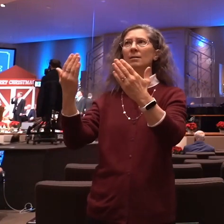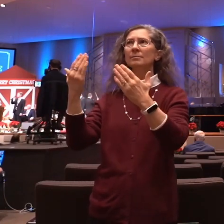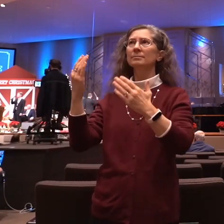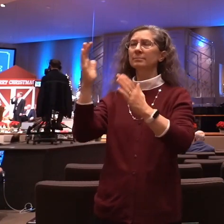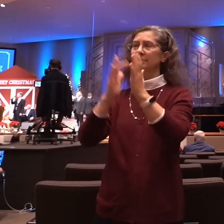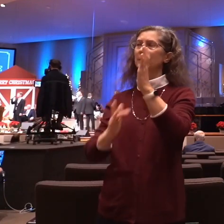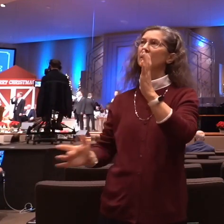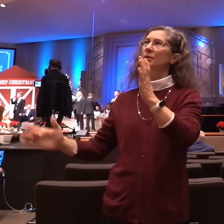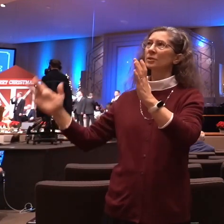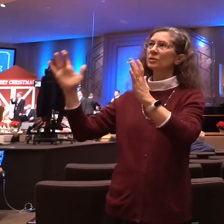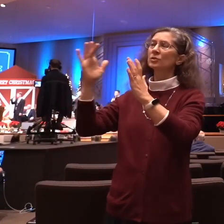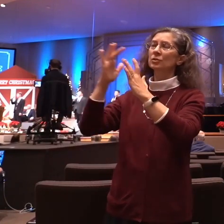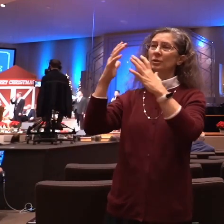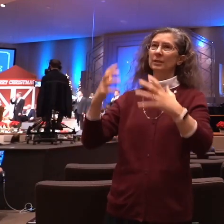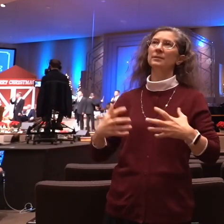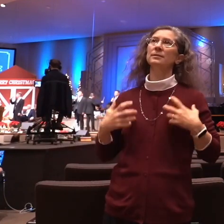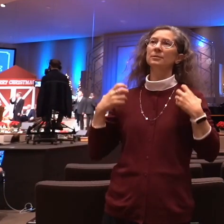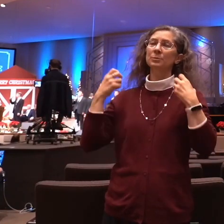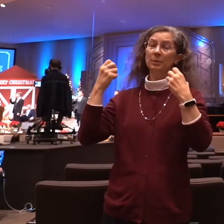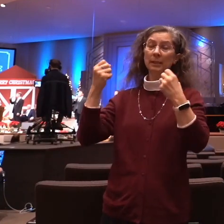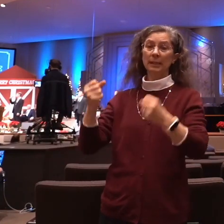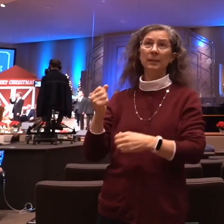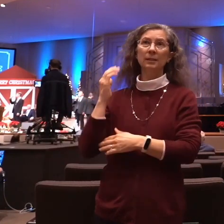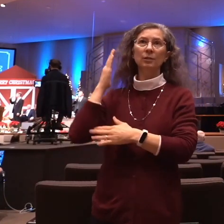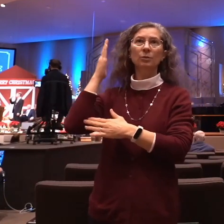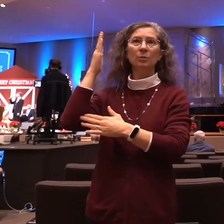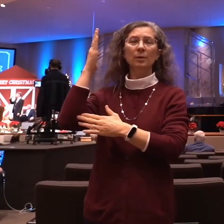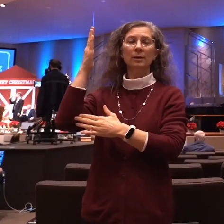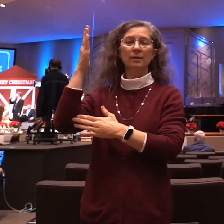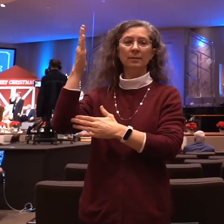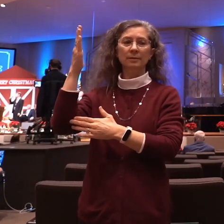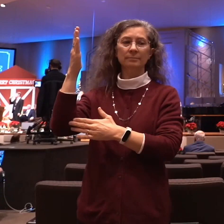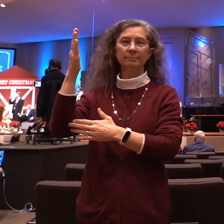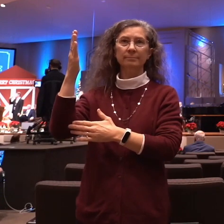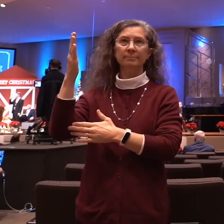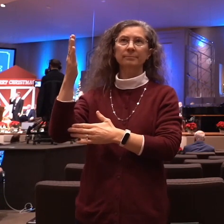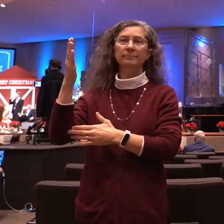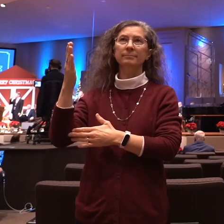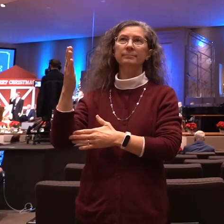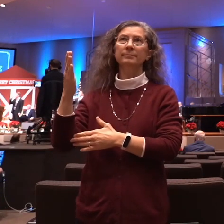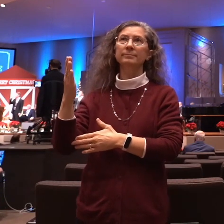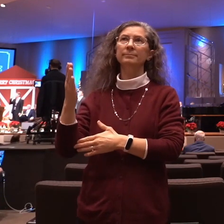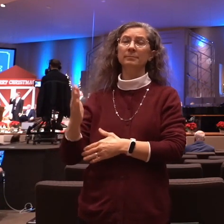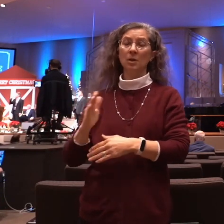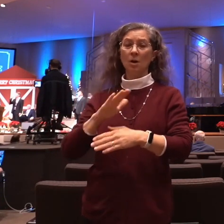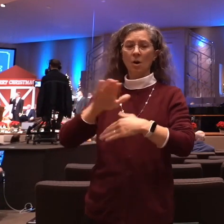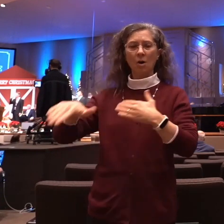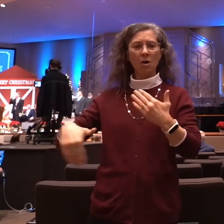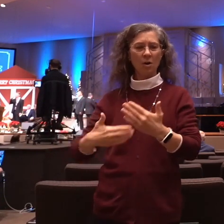He's where you'll find it Lay down your burdens